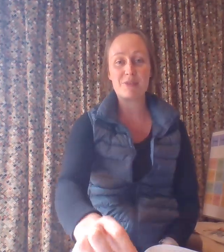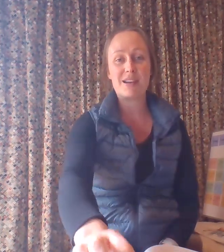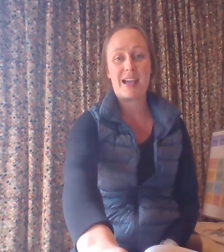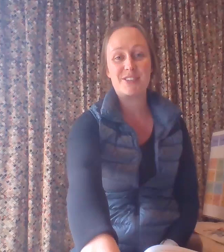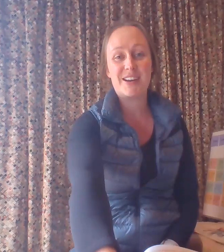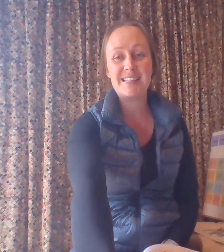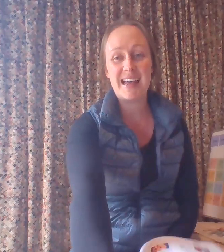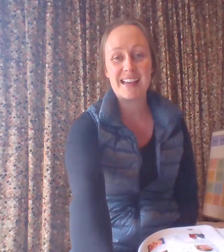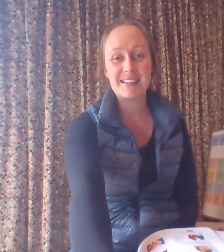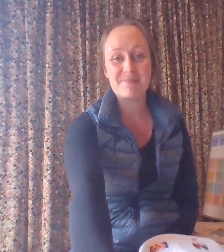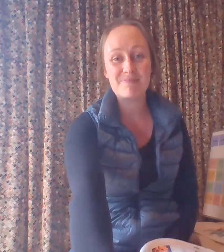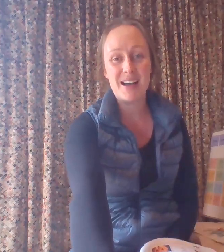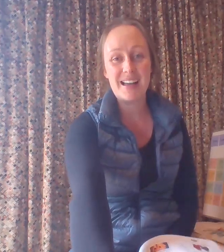everybody have a great day. Bye. Bye.